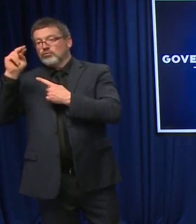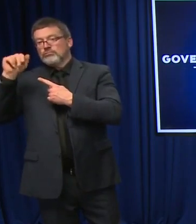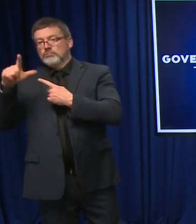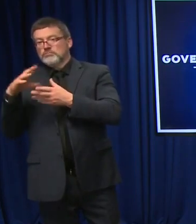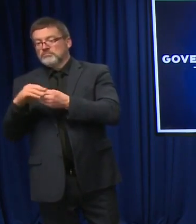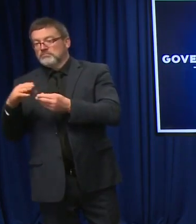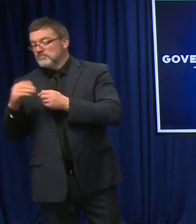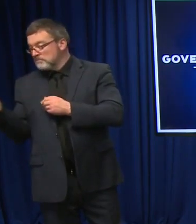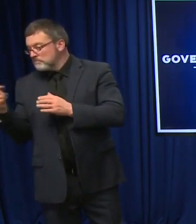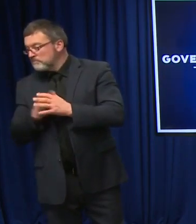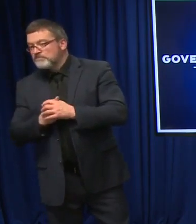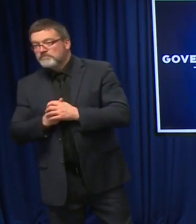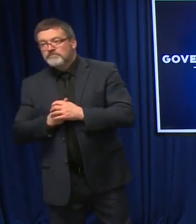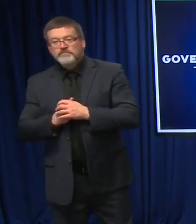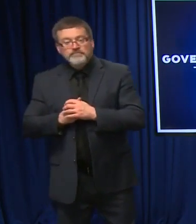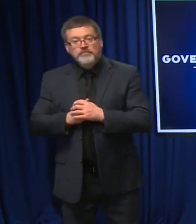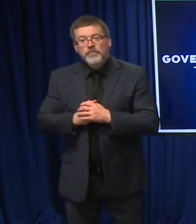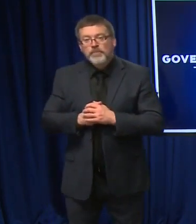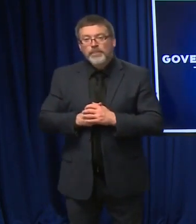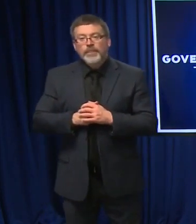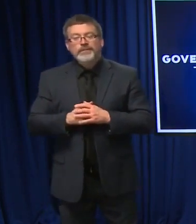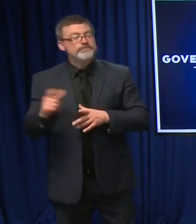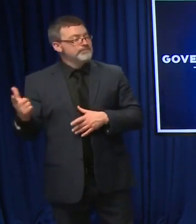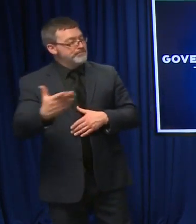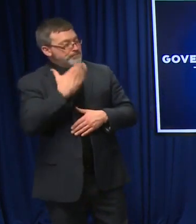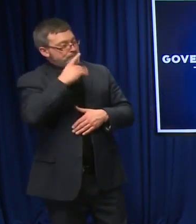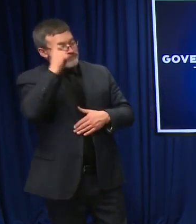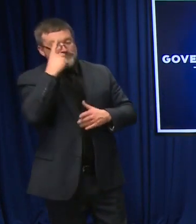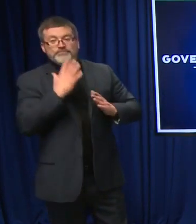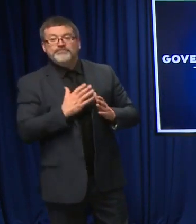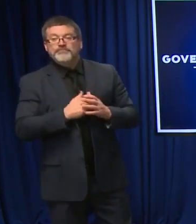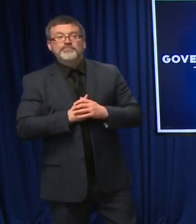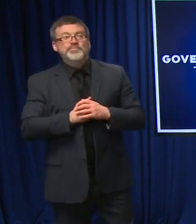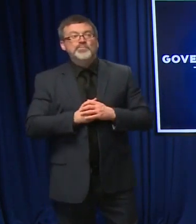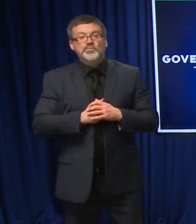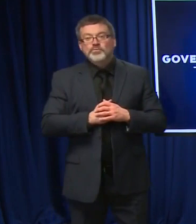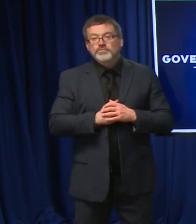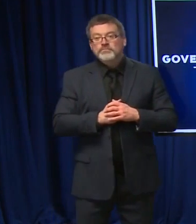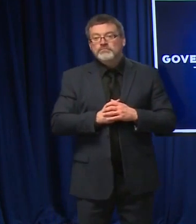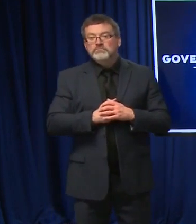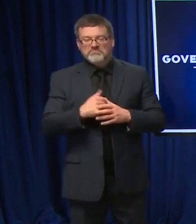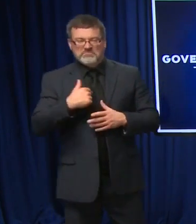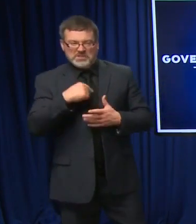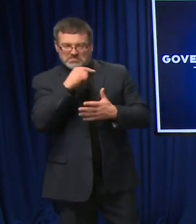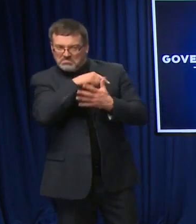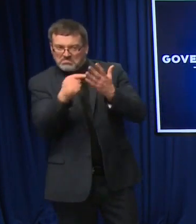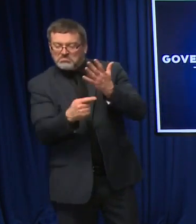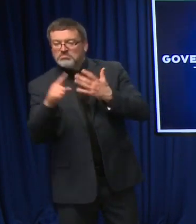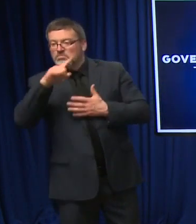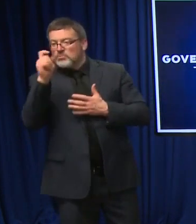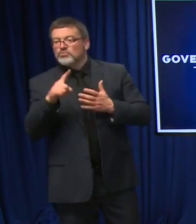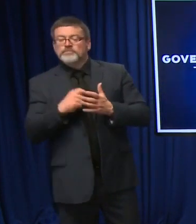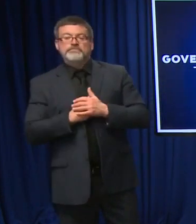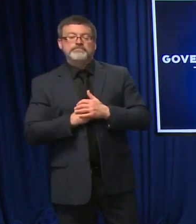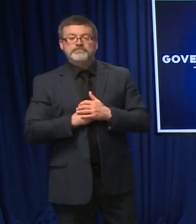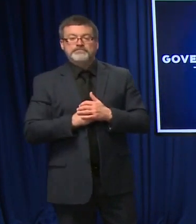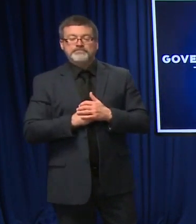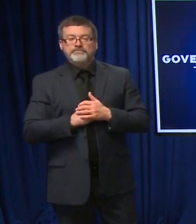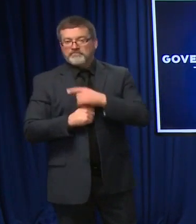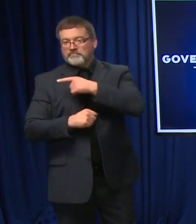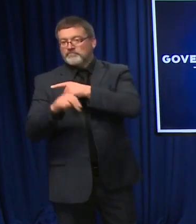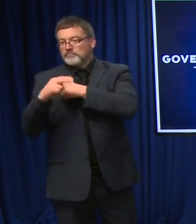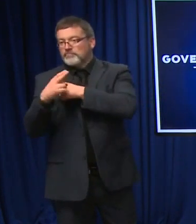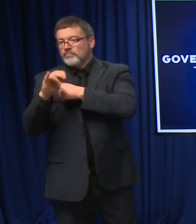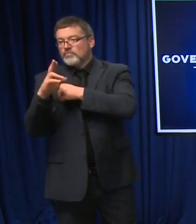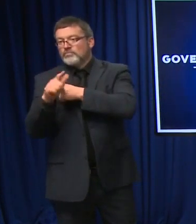question. Thank you. A couple of quick questions. Governor Larry Hogan of Maryland and a group of